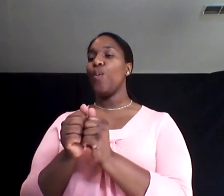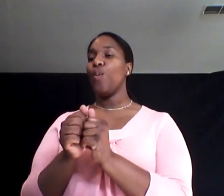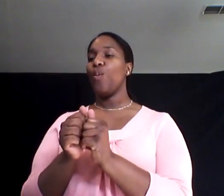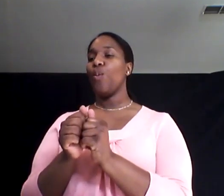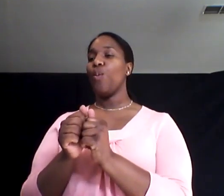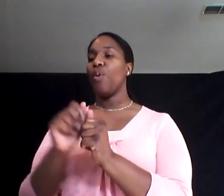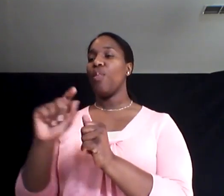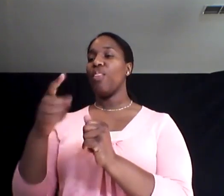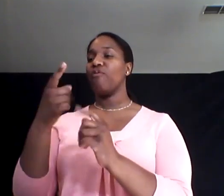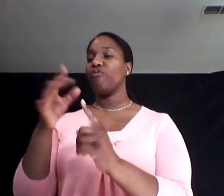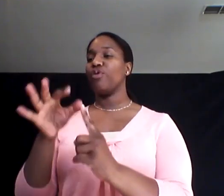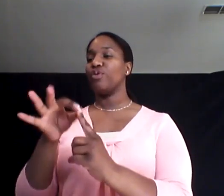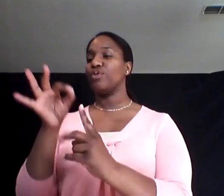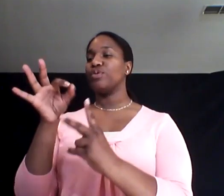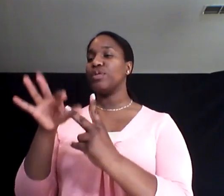Yes.